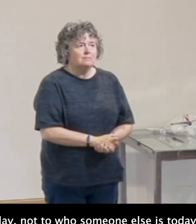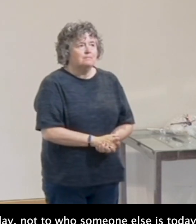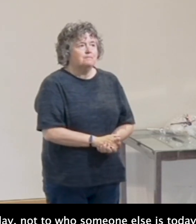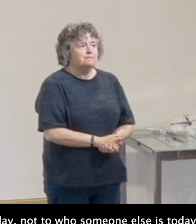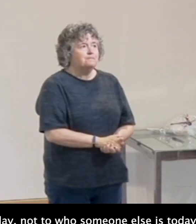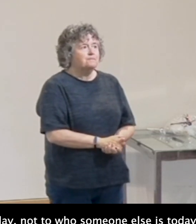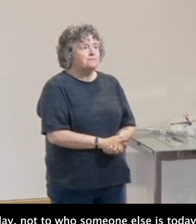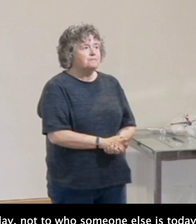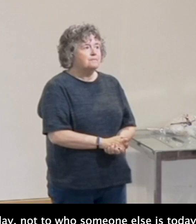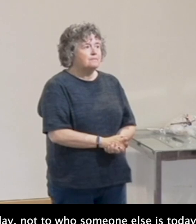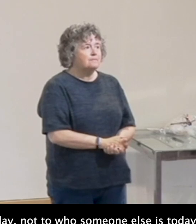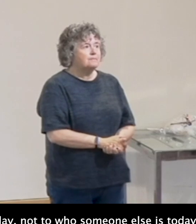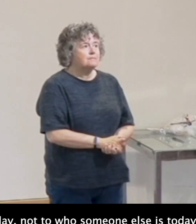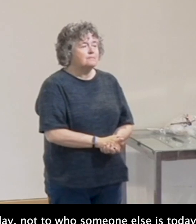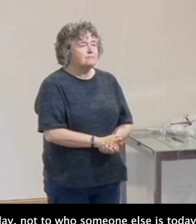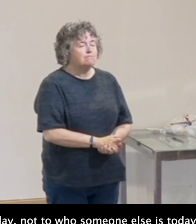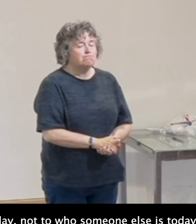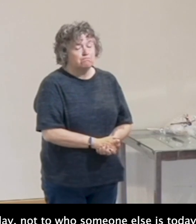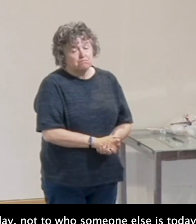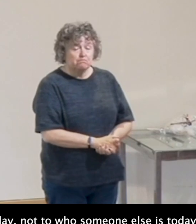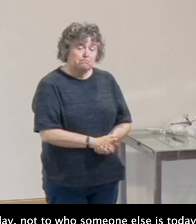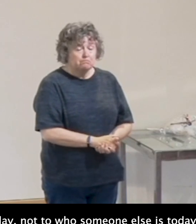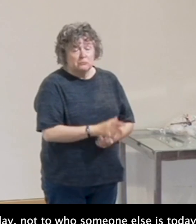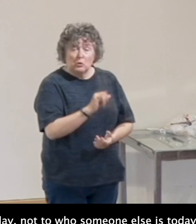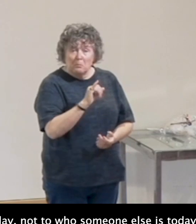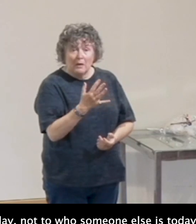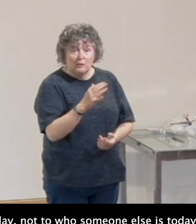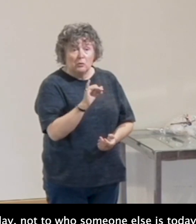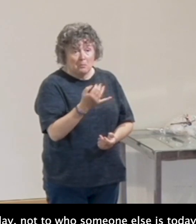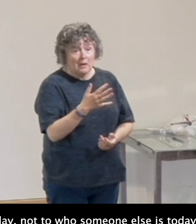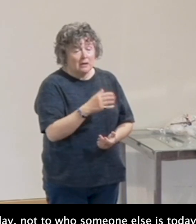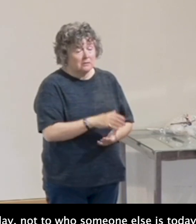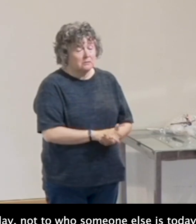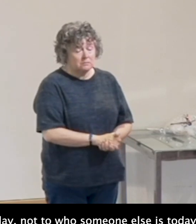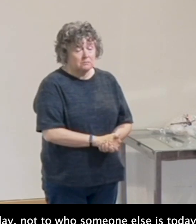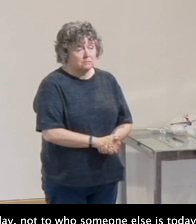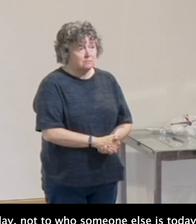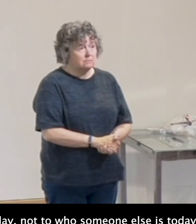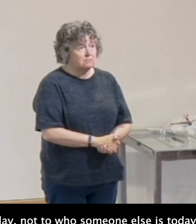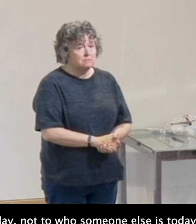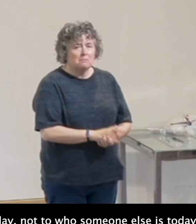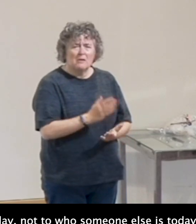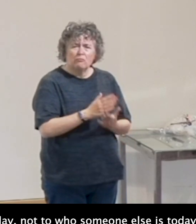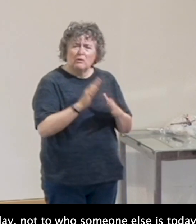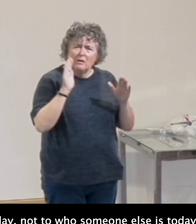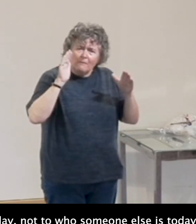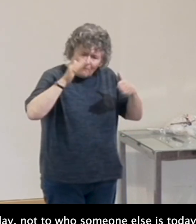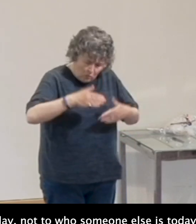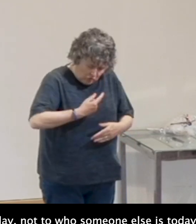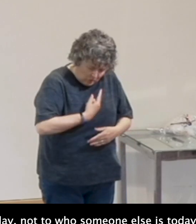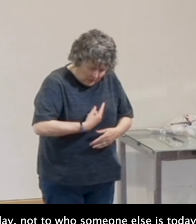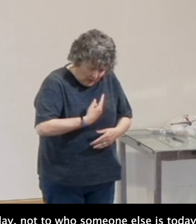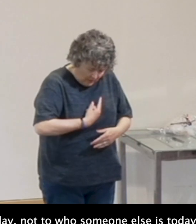others. But it's pretty self-introverted-looking, isn't it? Pretty inward-looking.